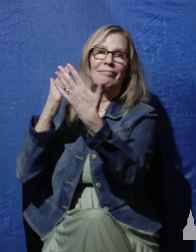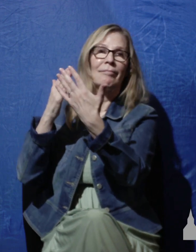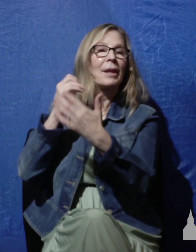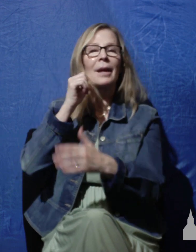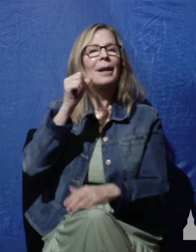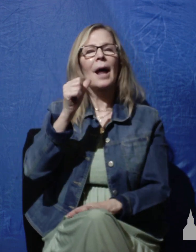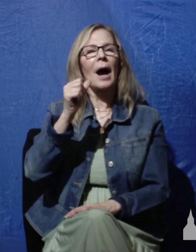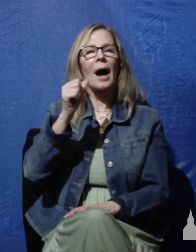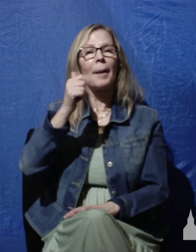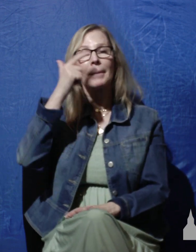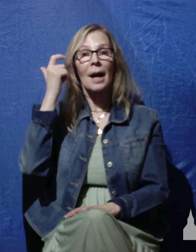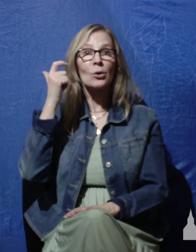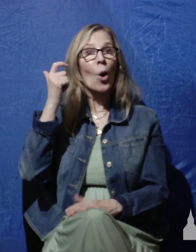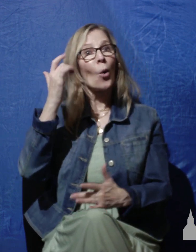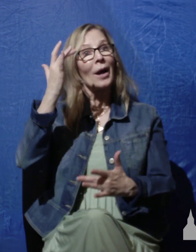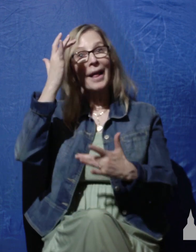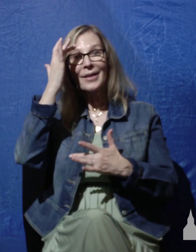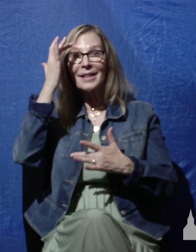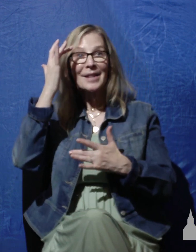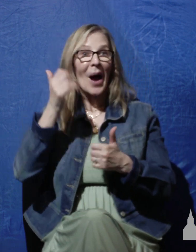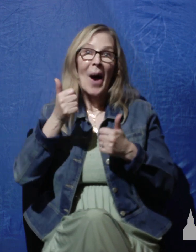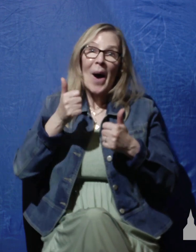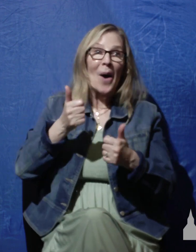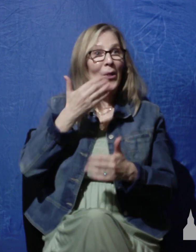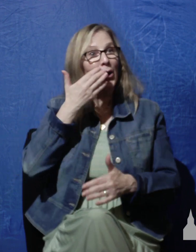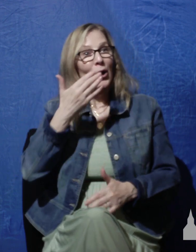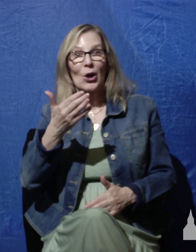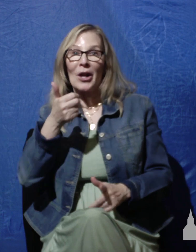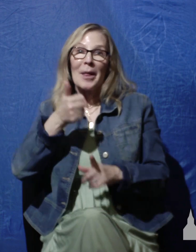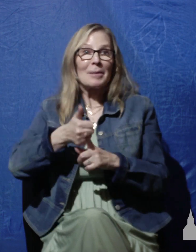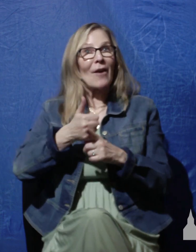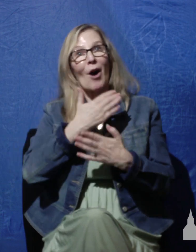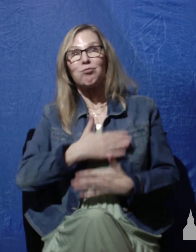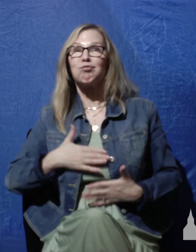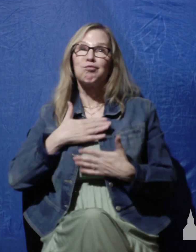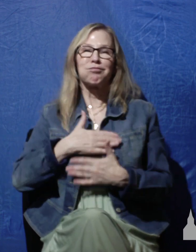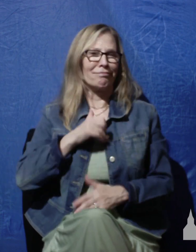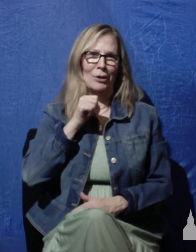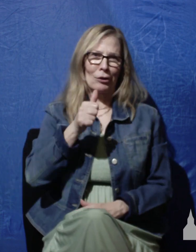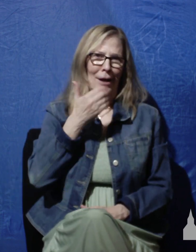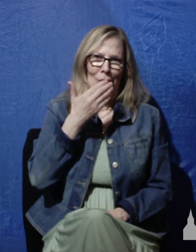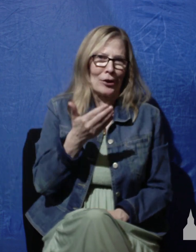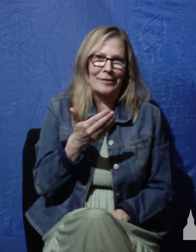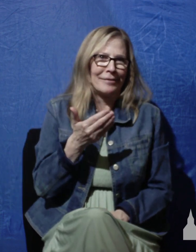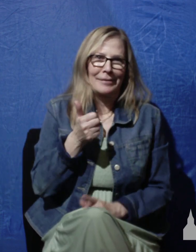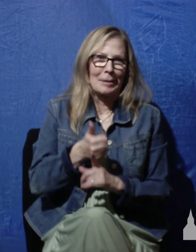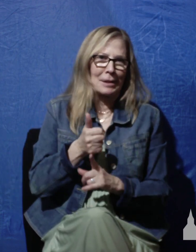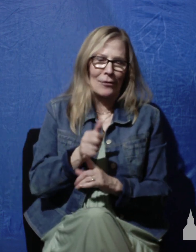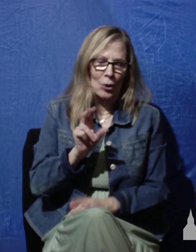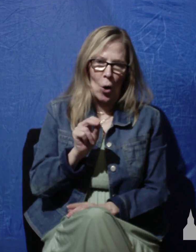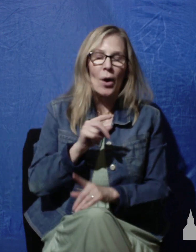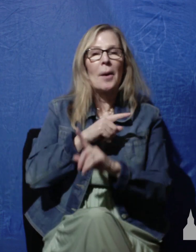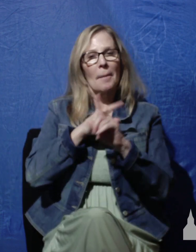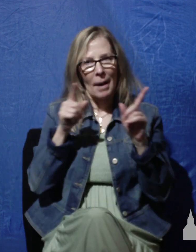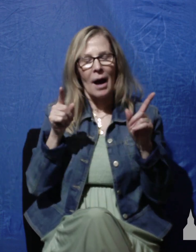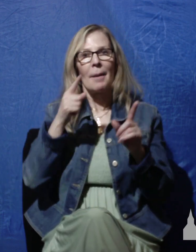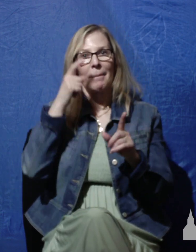illnesses and these diseases are good things in and of themselves. They're not good things in and of themselves. But rather because God